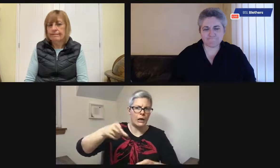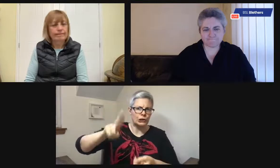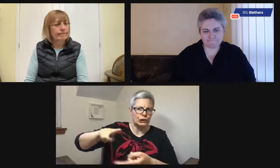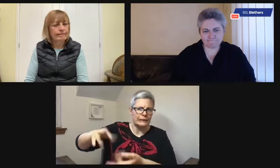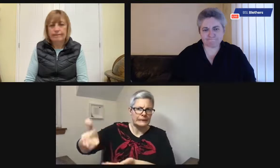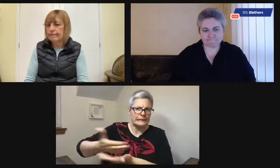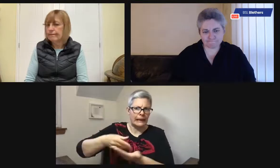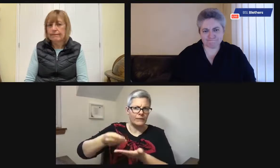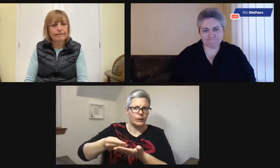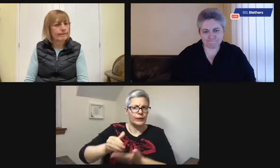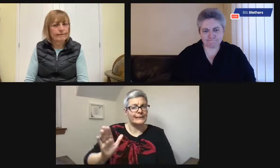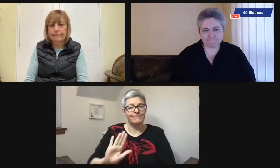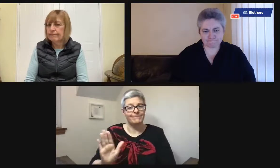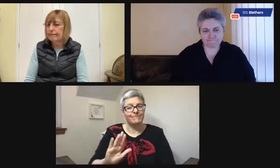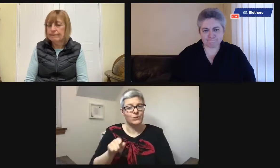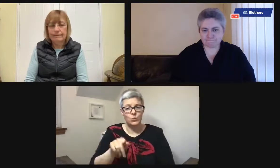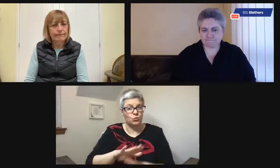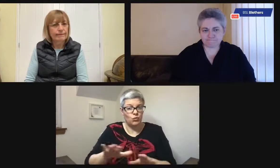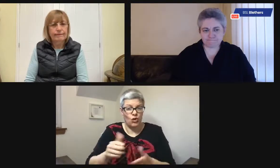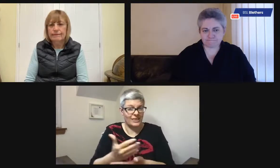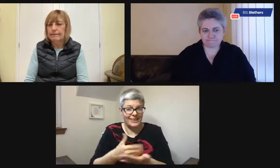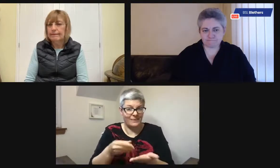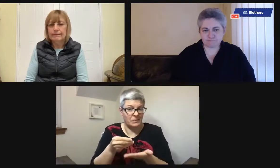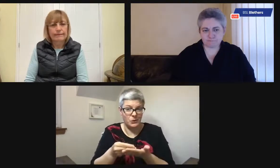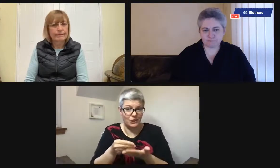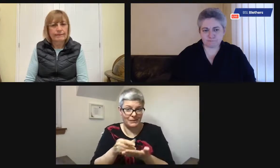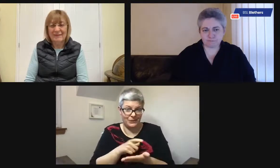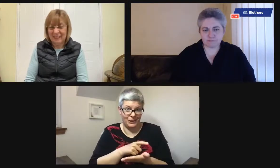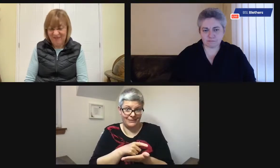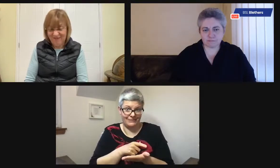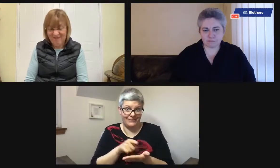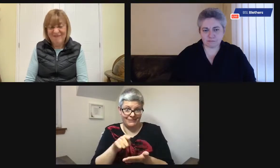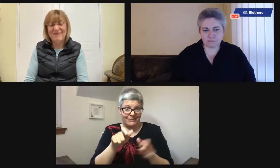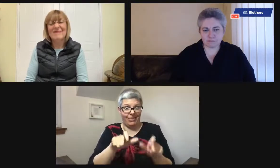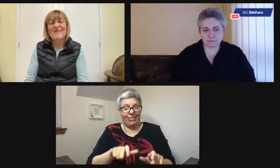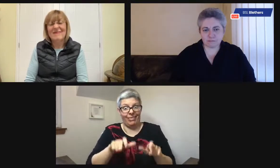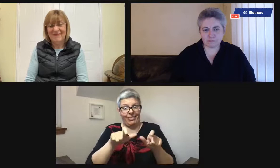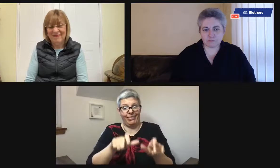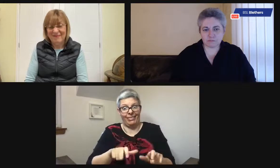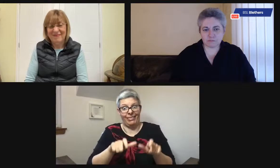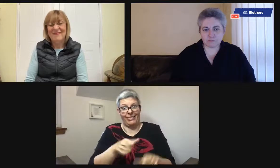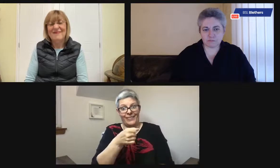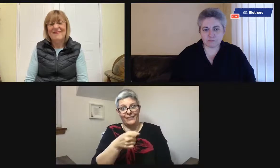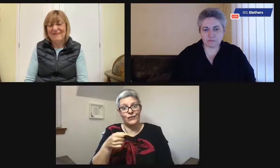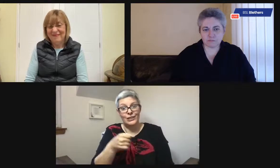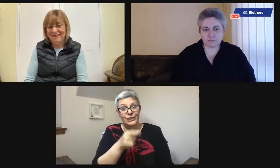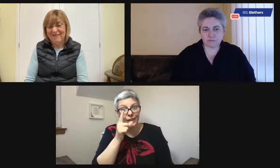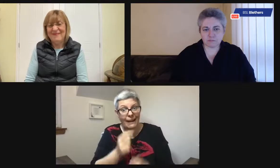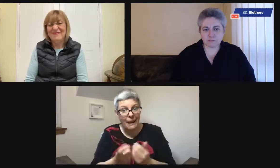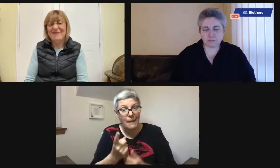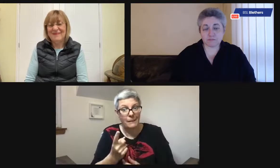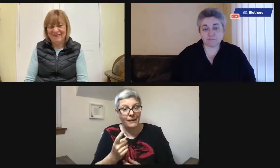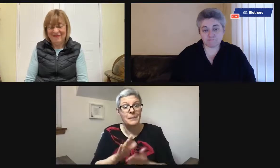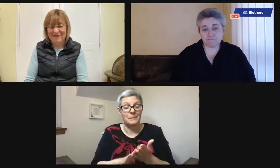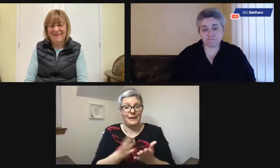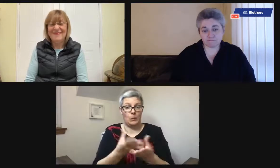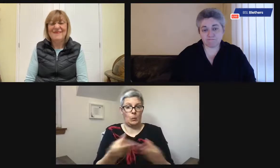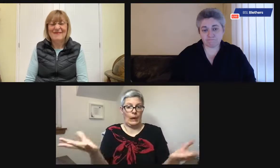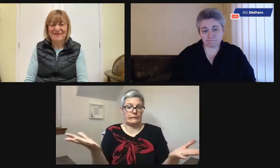Don't buy too much food, like bulk buying to save money. It doesn't save money anyway, because it's just going to sit in the fridge and